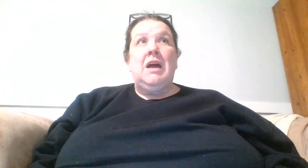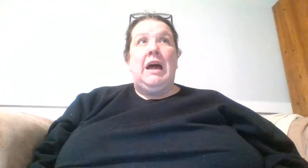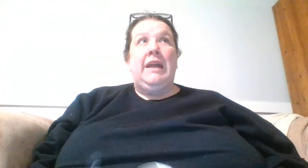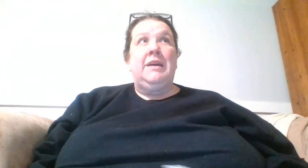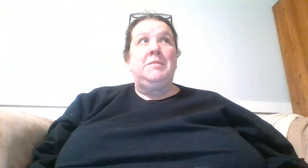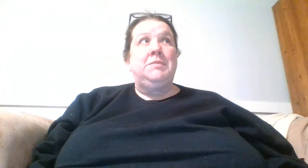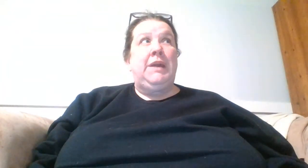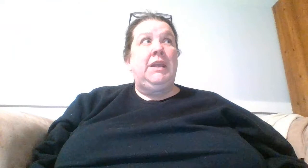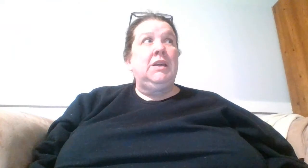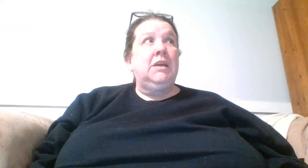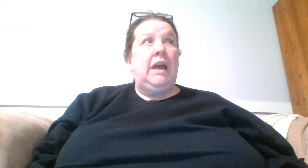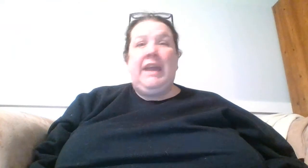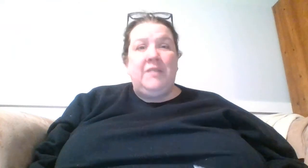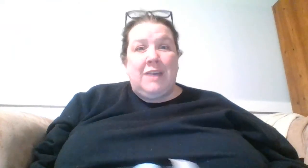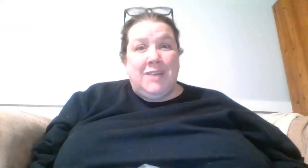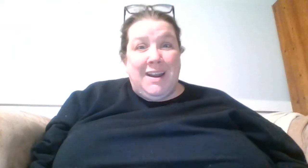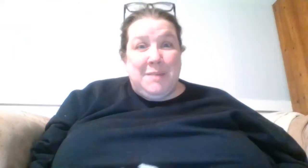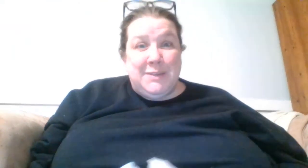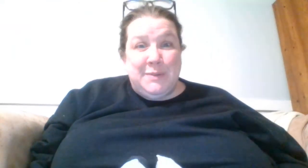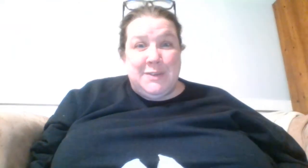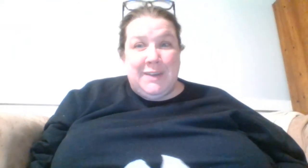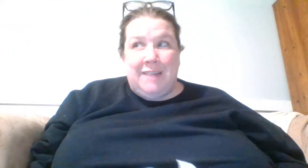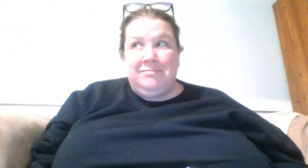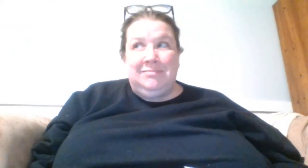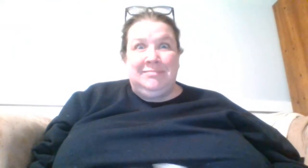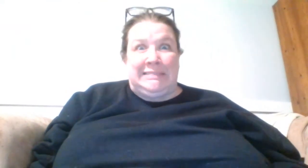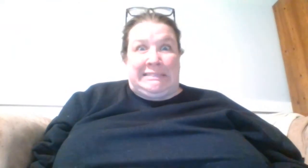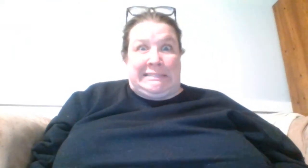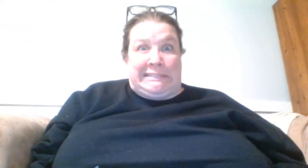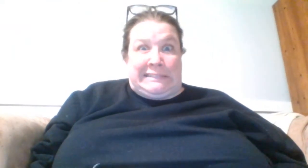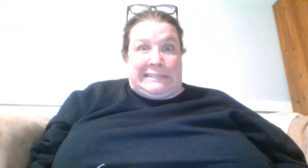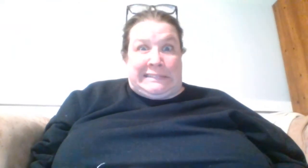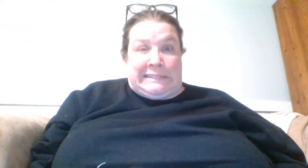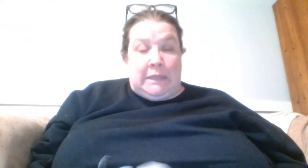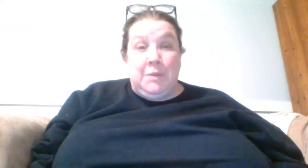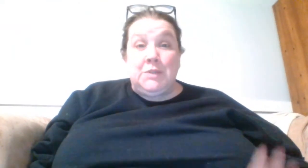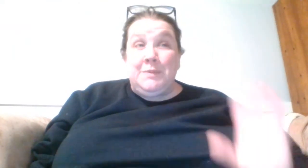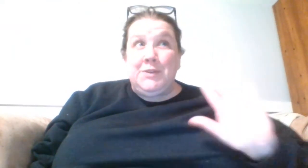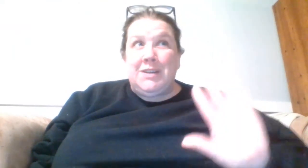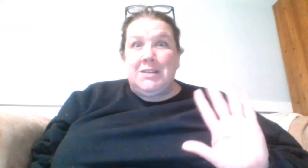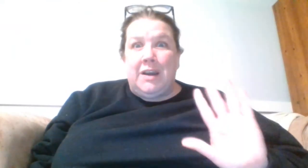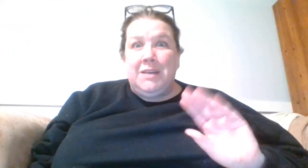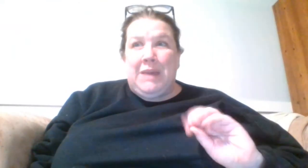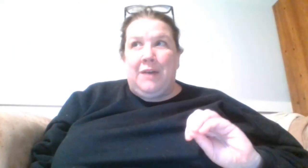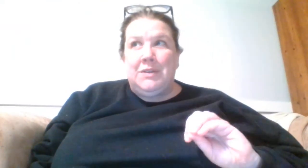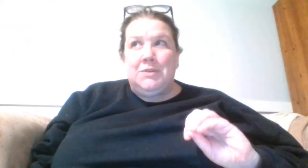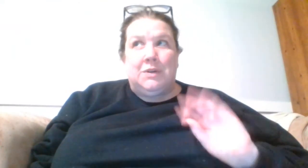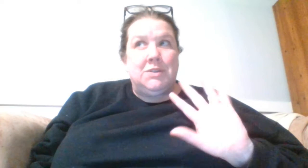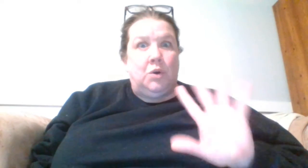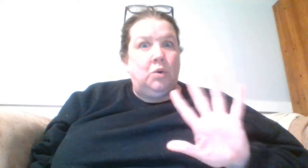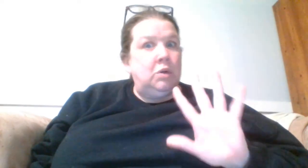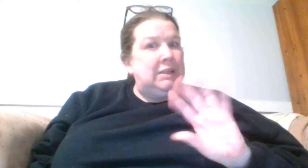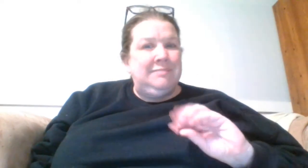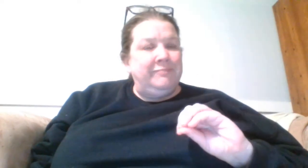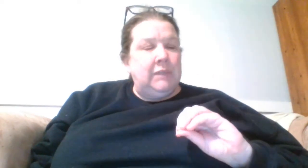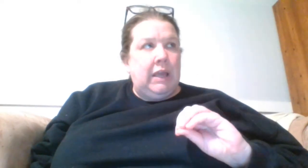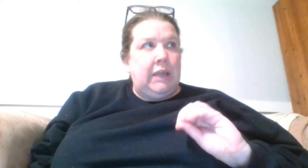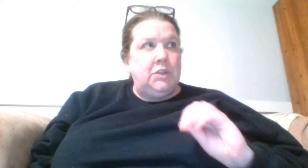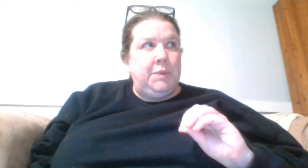I am debating I have not tried on my swimsuit yet. But swimsuits are starting to be out in the store so I should be